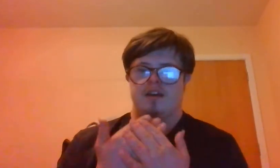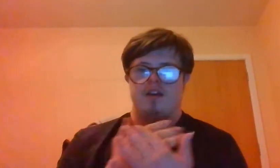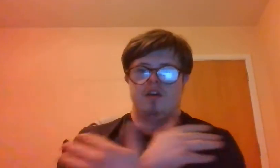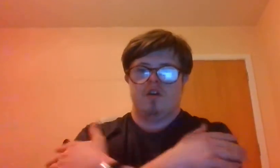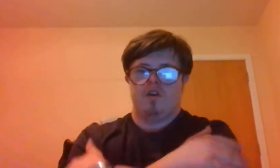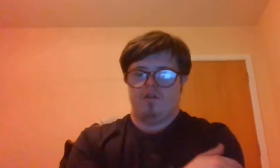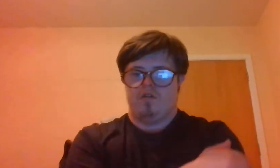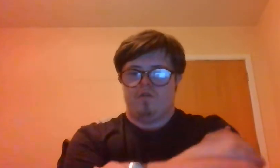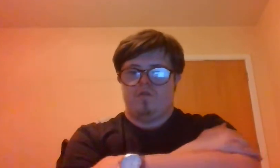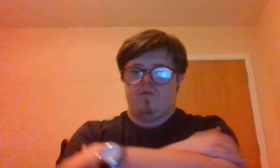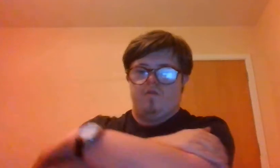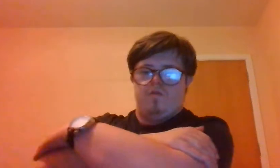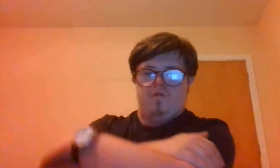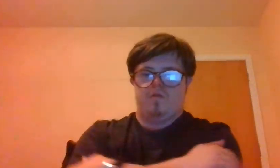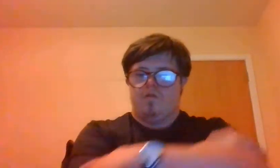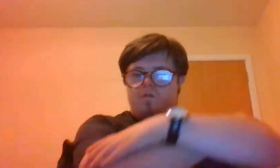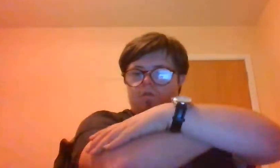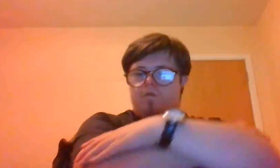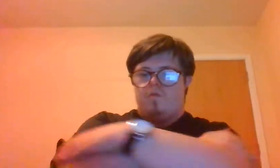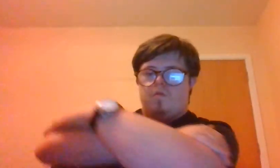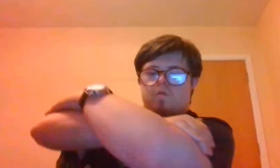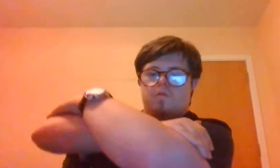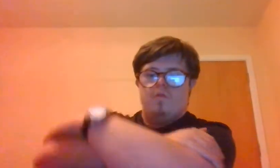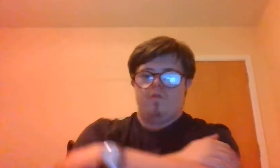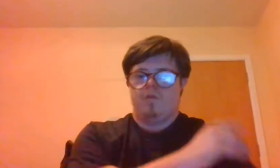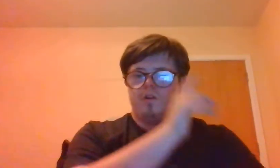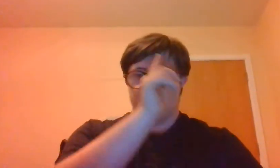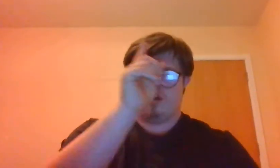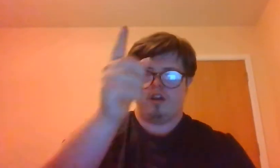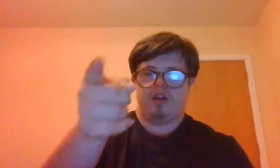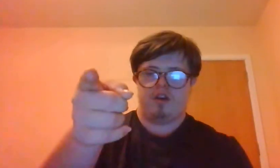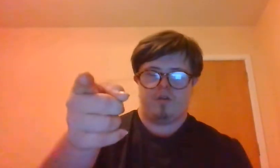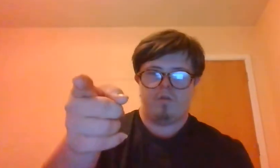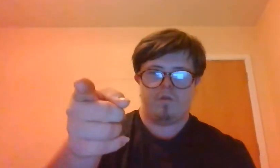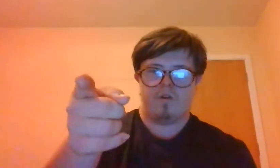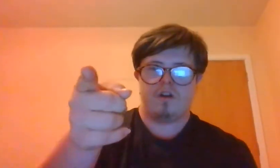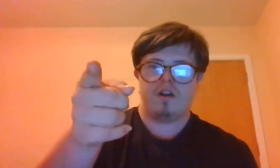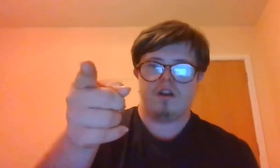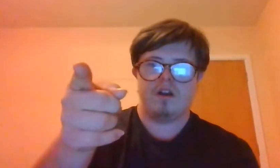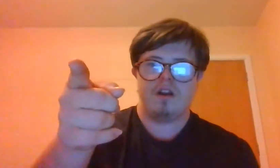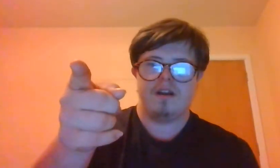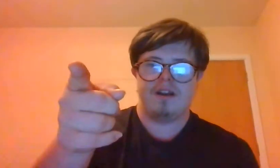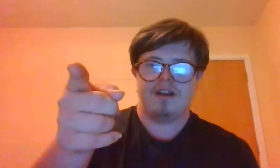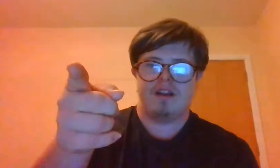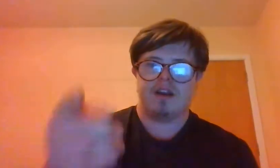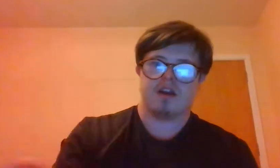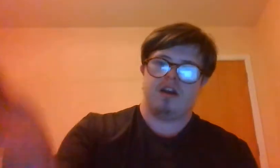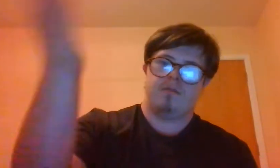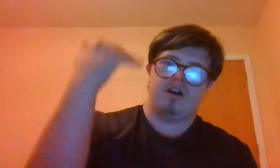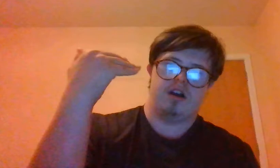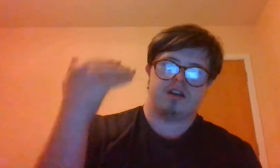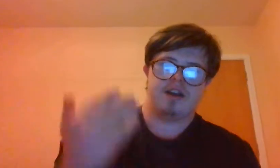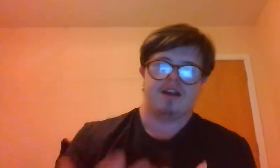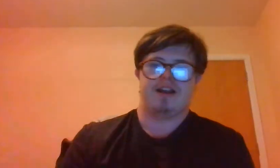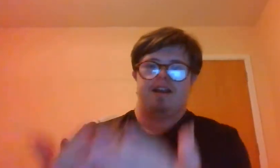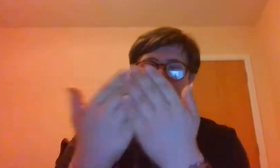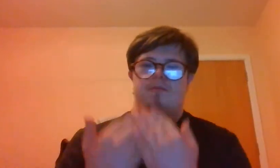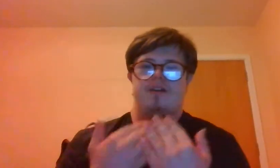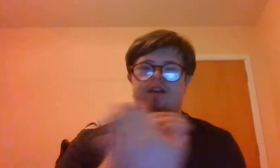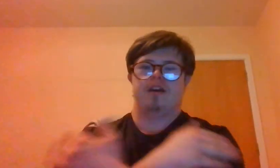hold you. Come on, let me